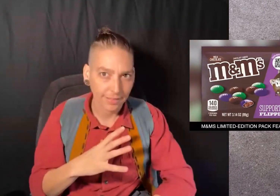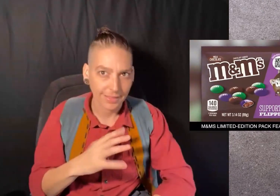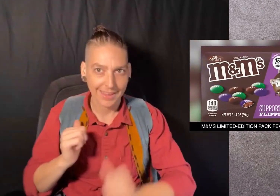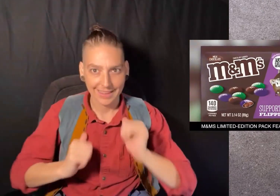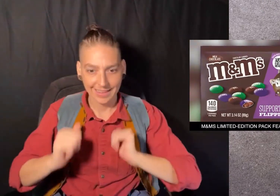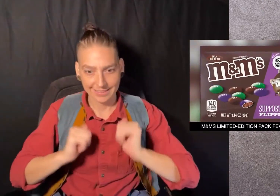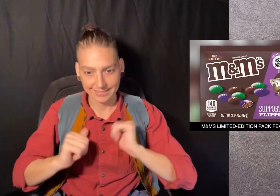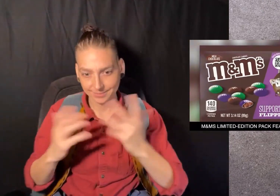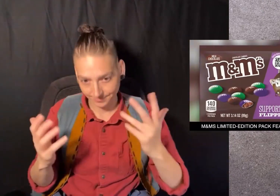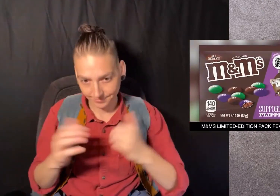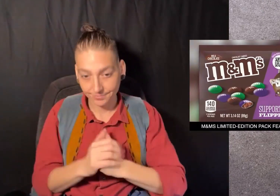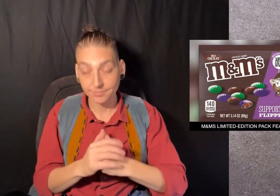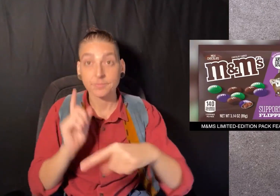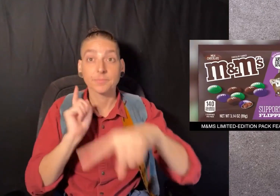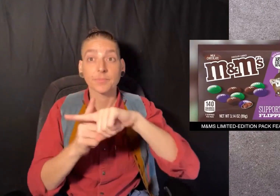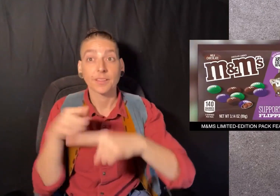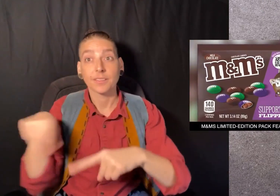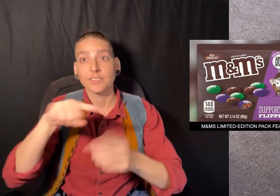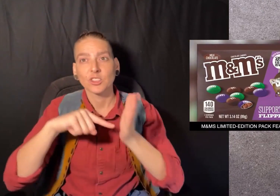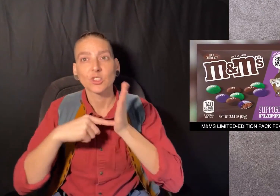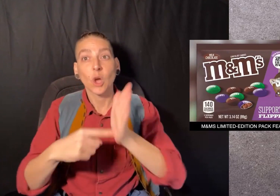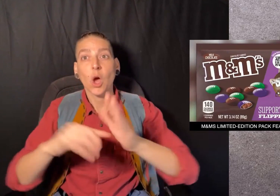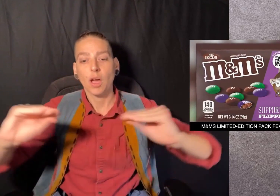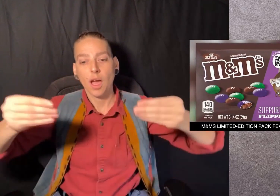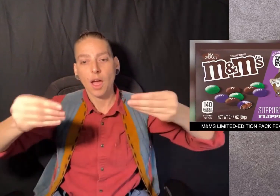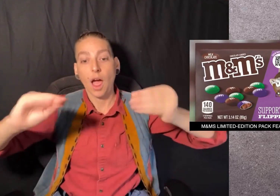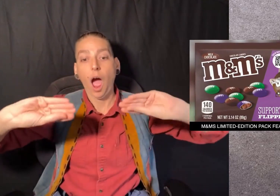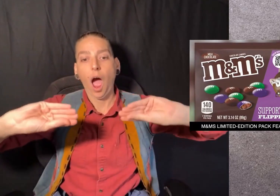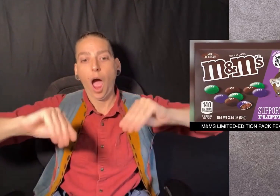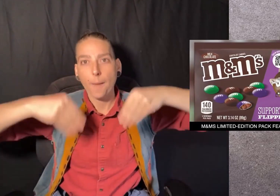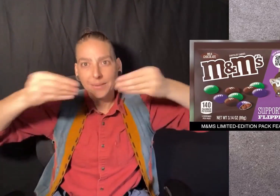cast. And, they are shown upside down.